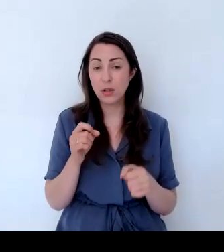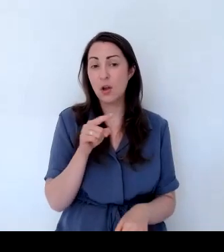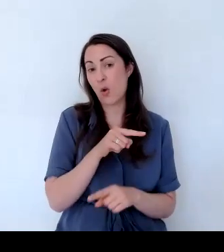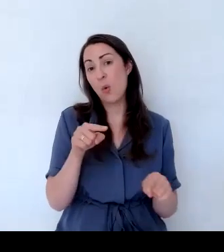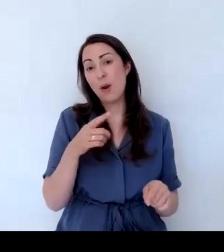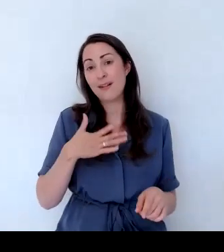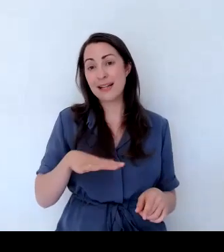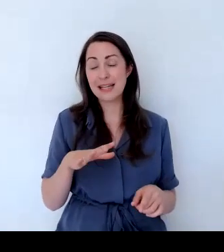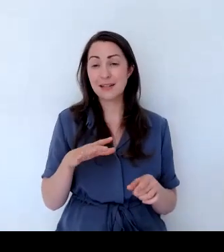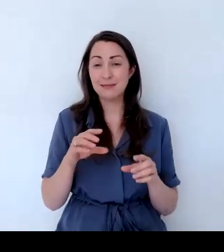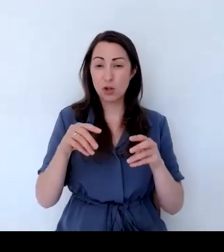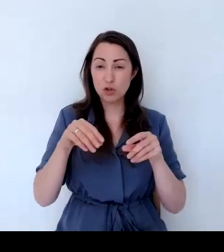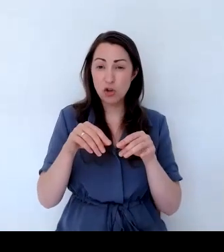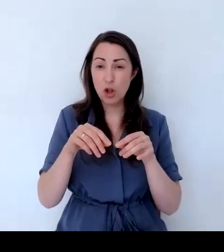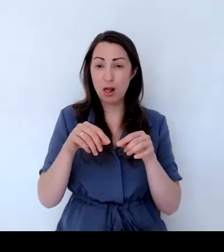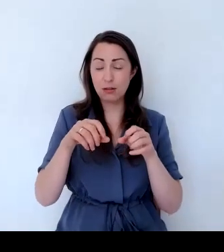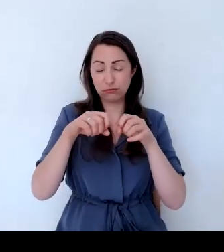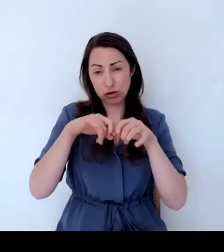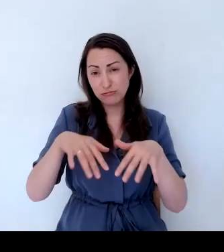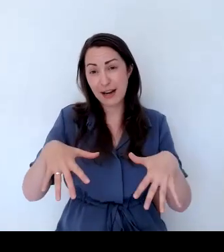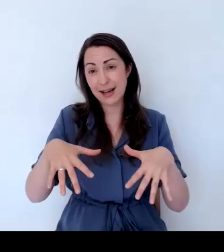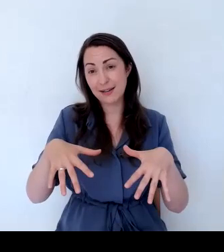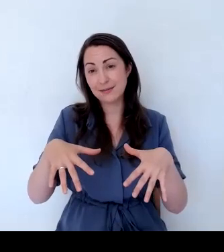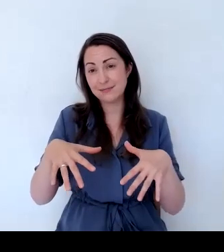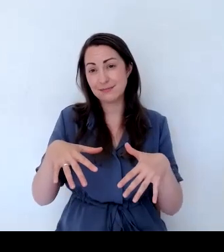Another prostrate rosemary is going in here.